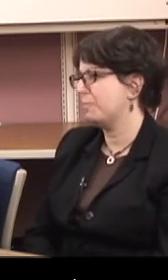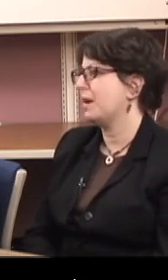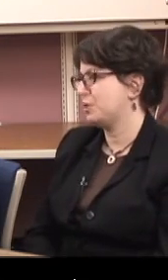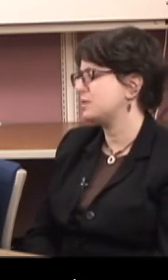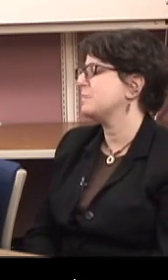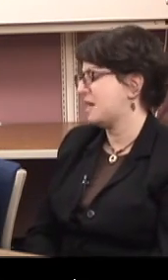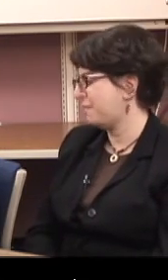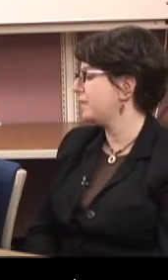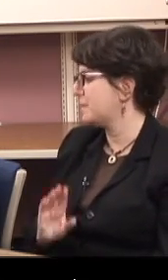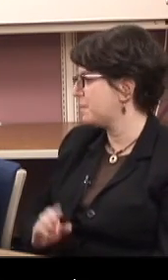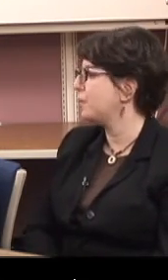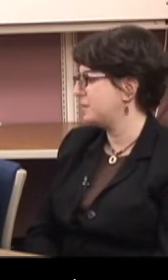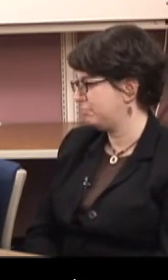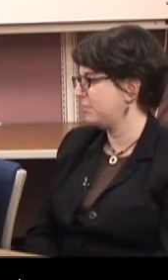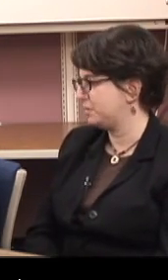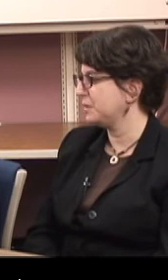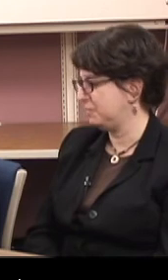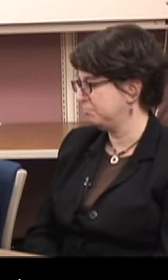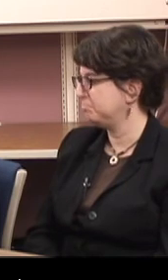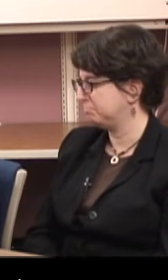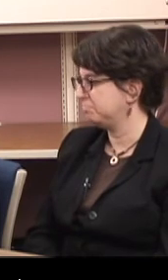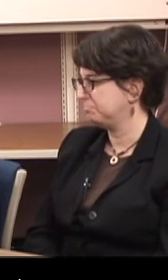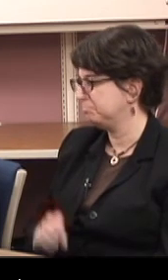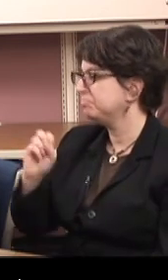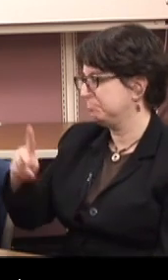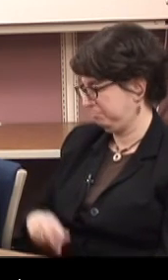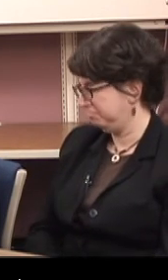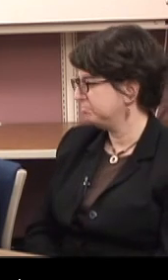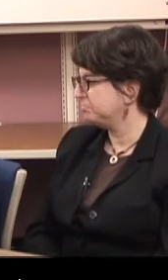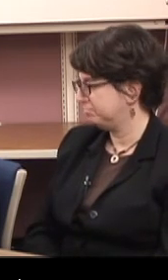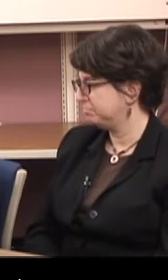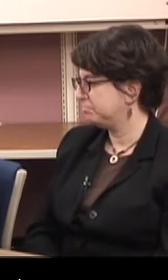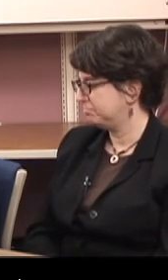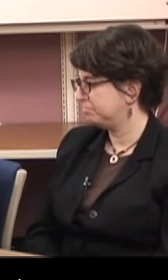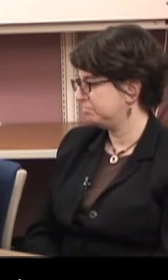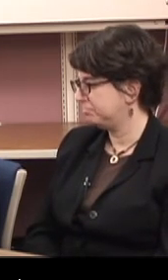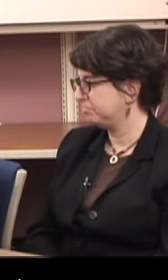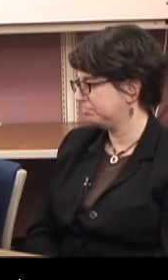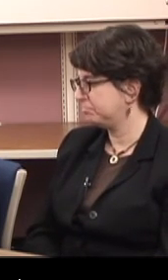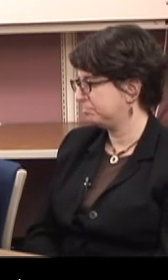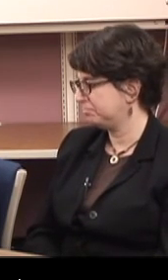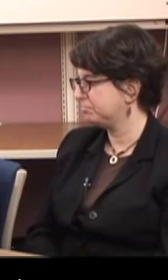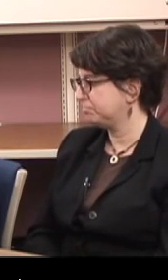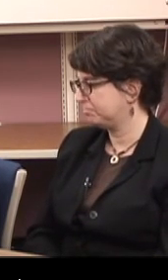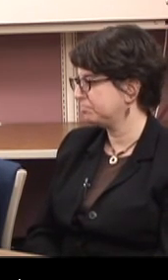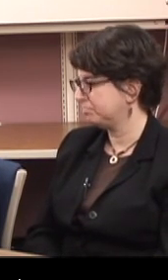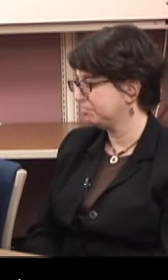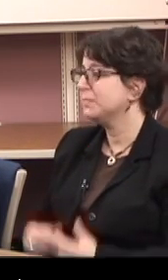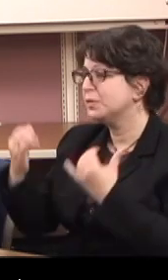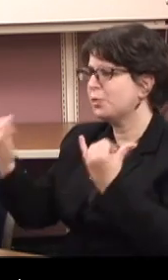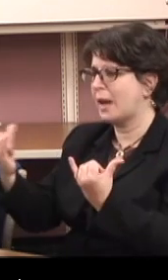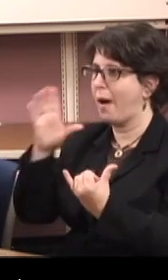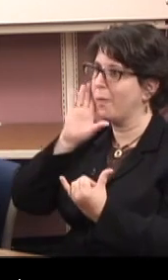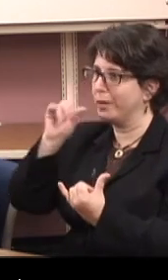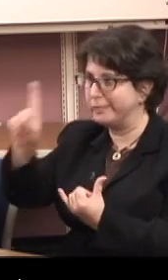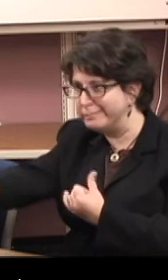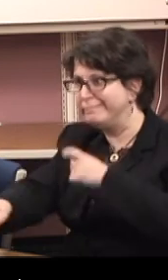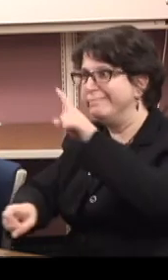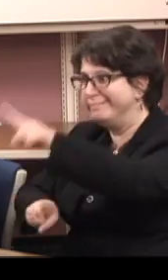No. I just am deaf and that's my only disability. Okay. Good. So I'm going to ask you a bunch of questions today.